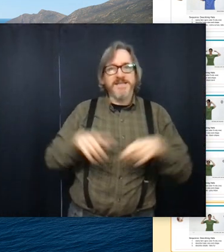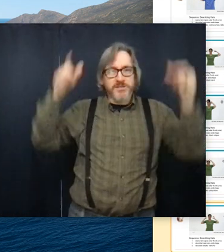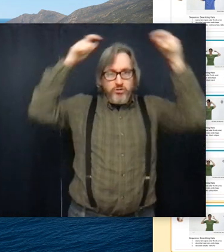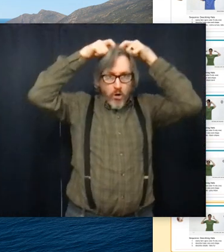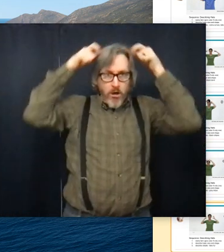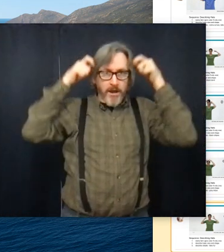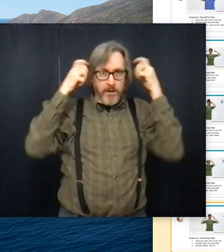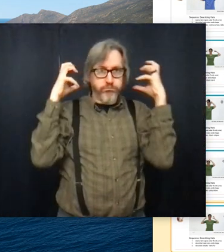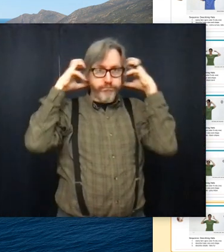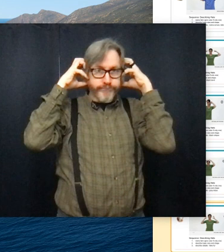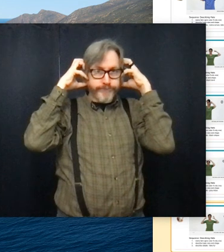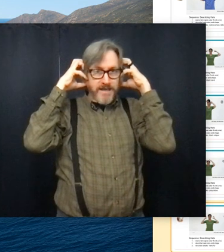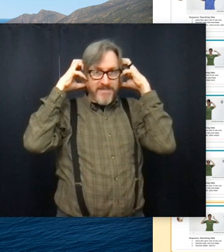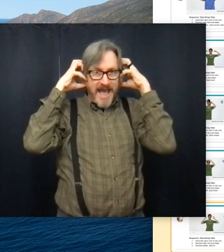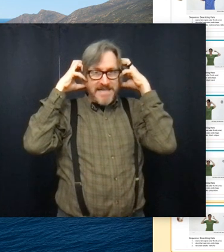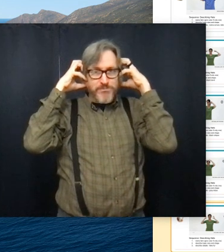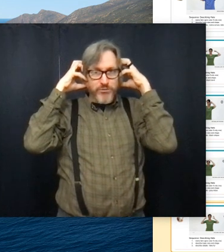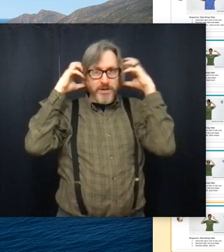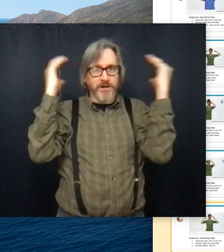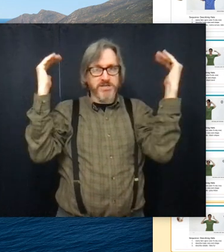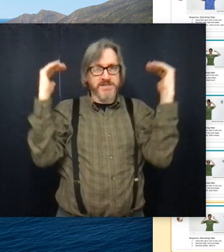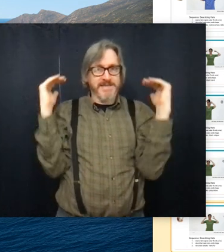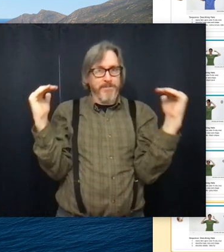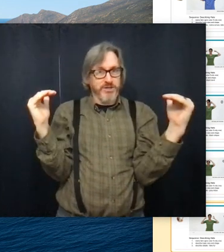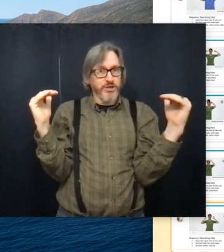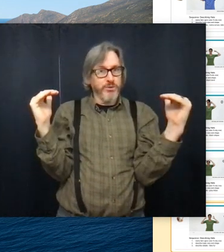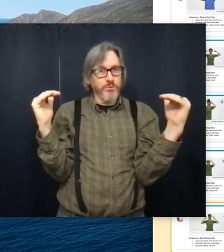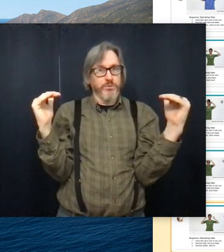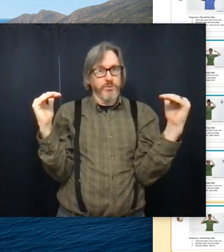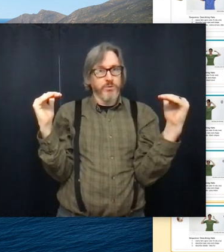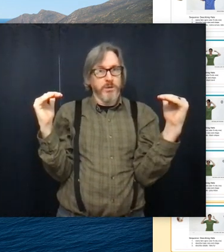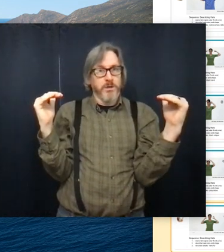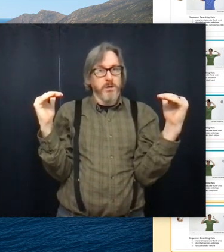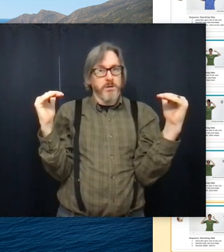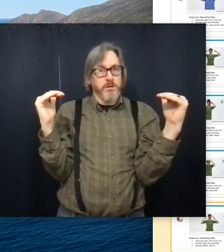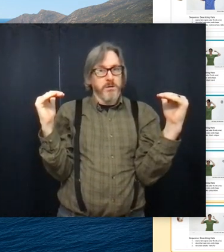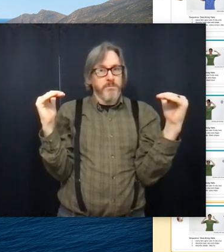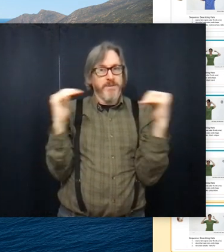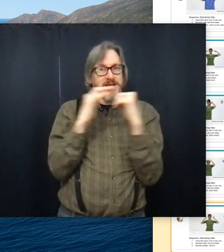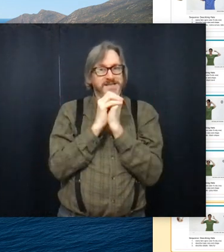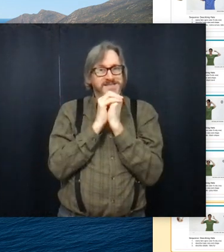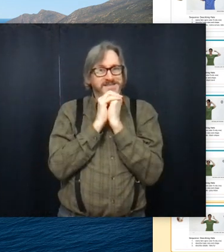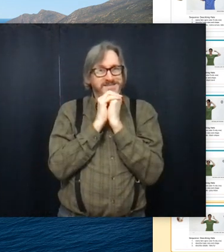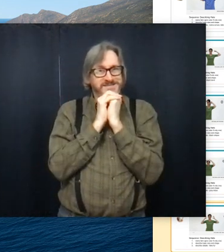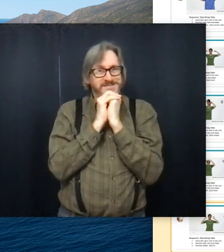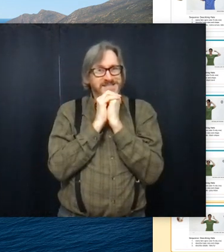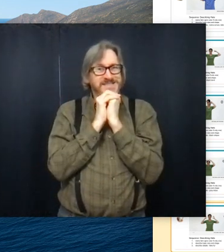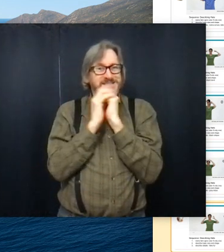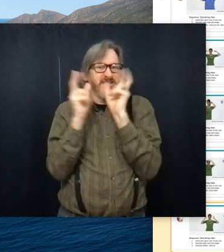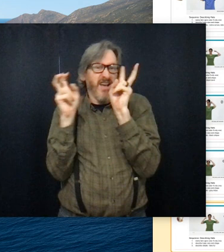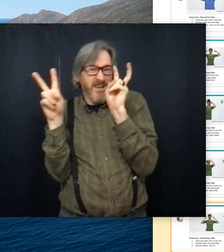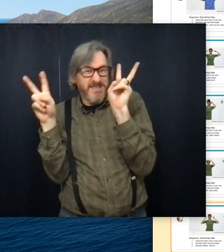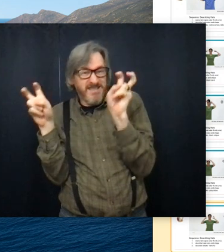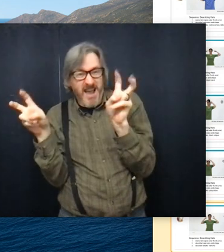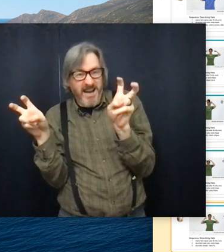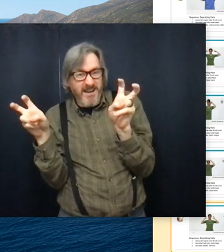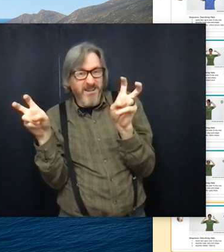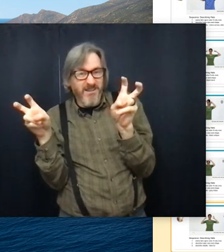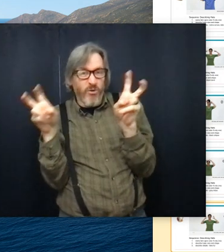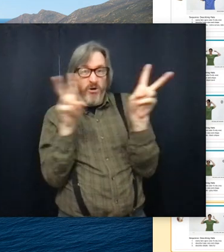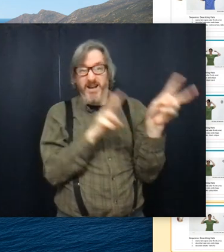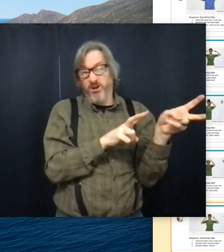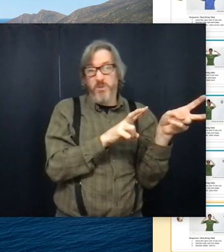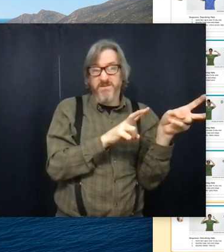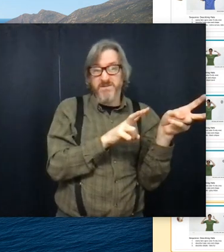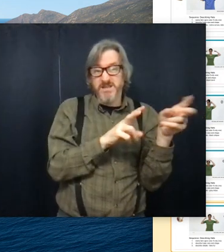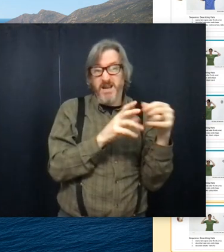with this drawing, that's pretty much step two, because this, the sign